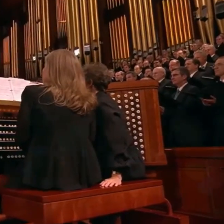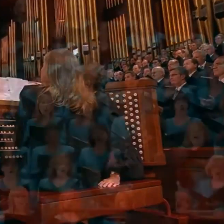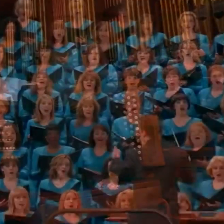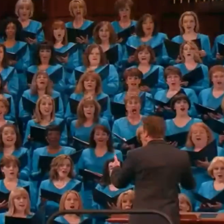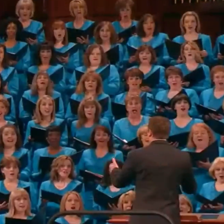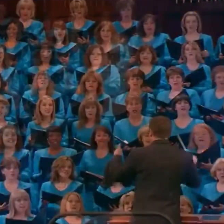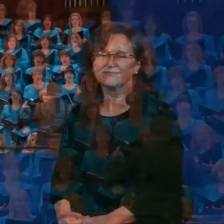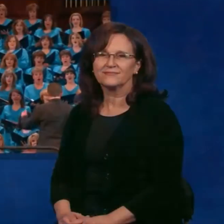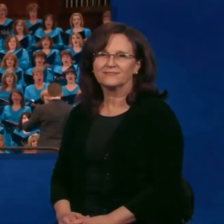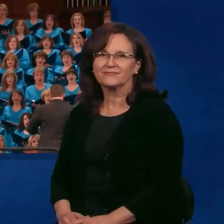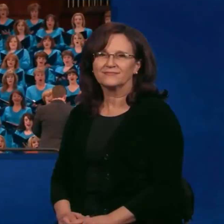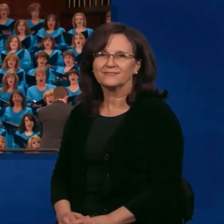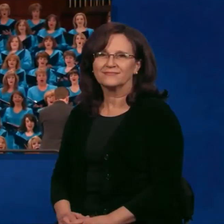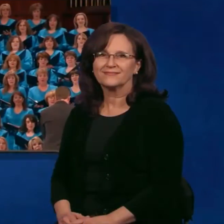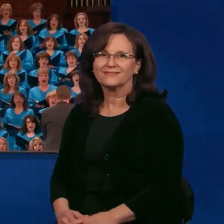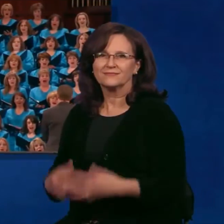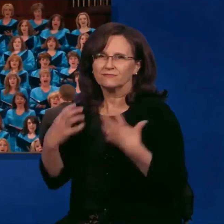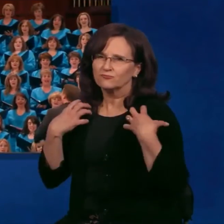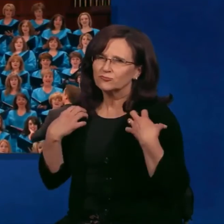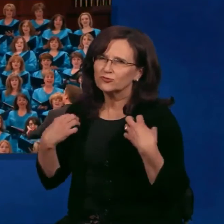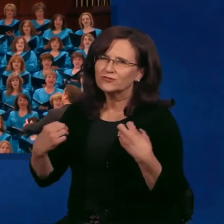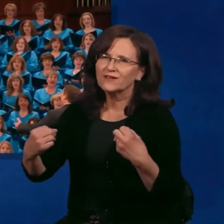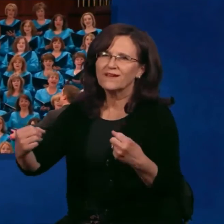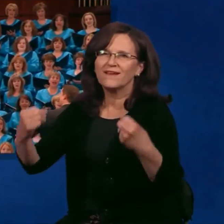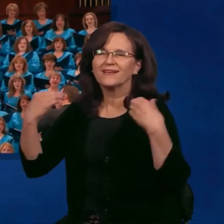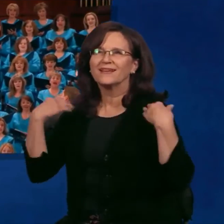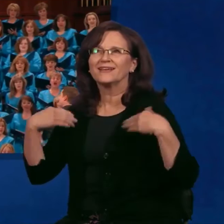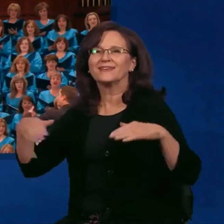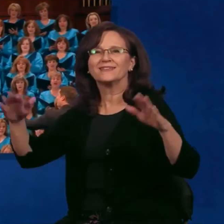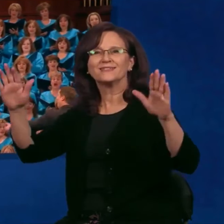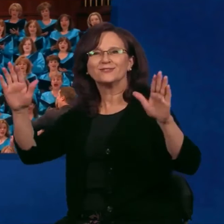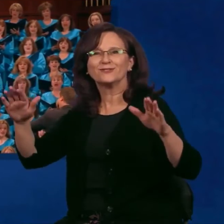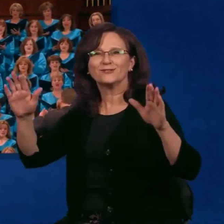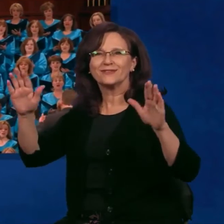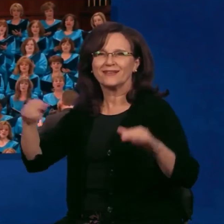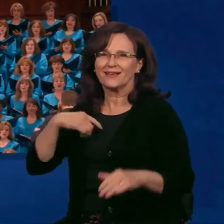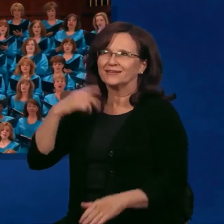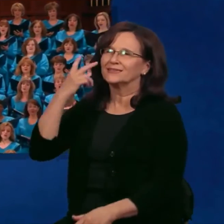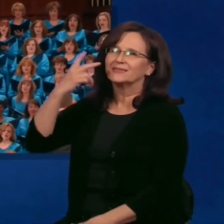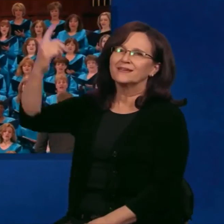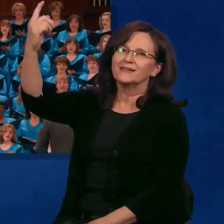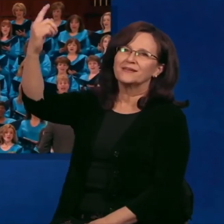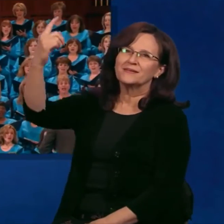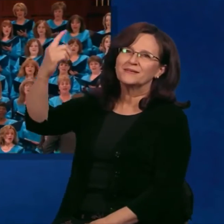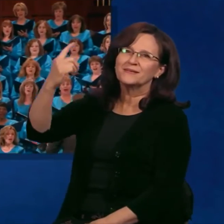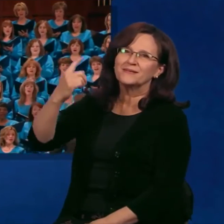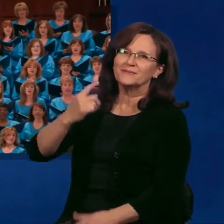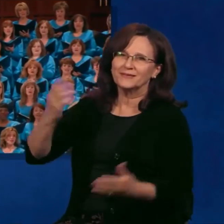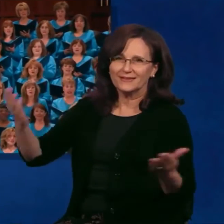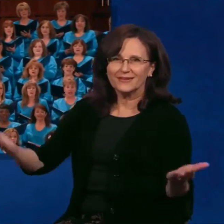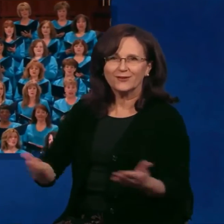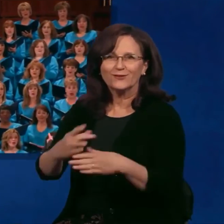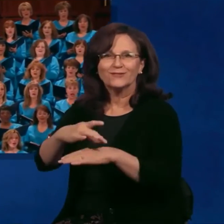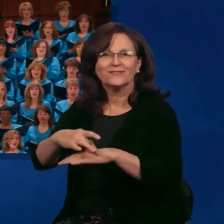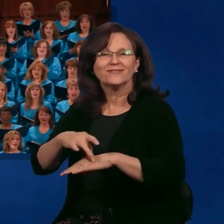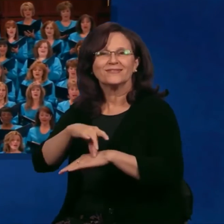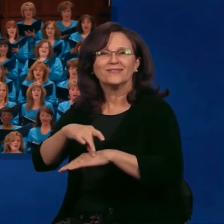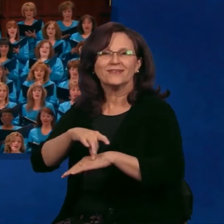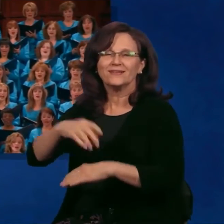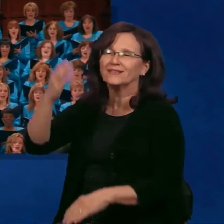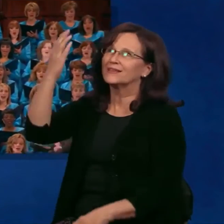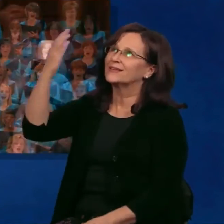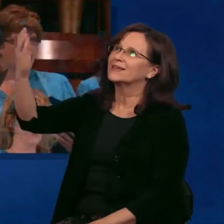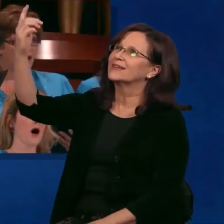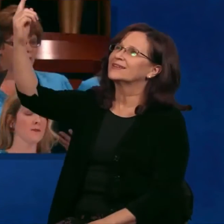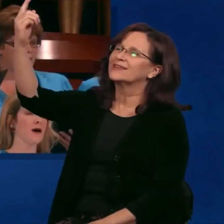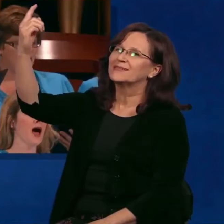I saw a mighty angel fly to earth, he bent his way.